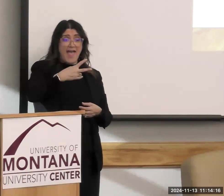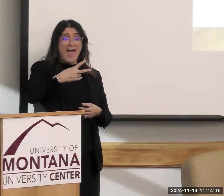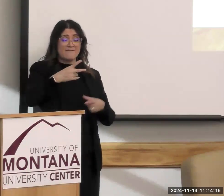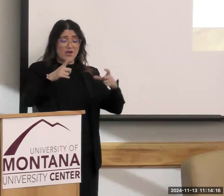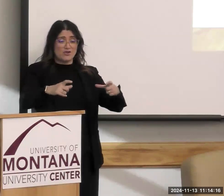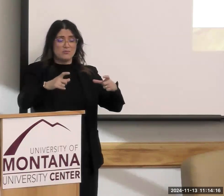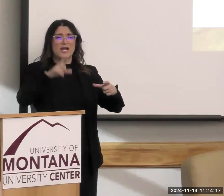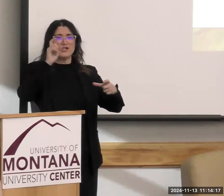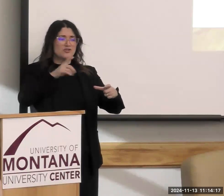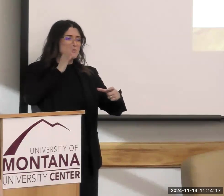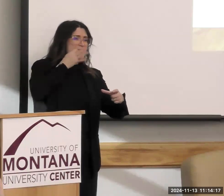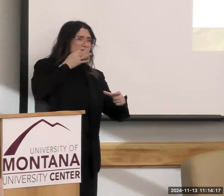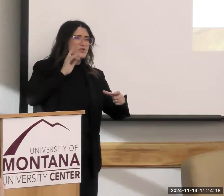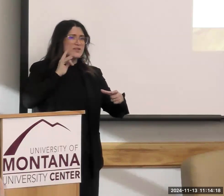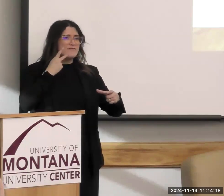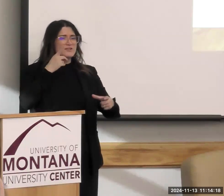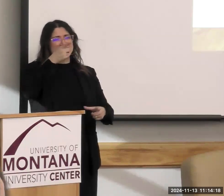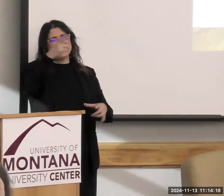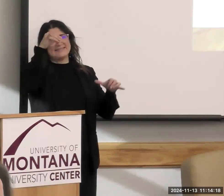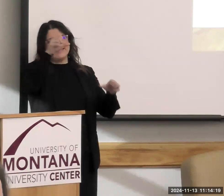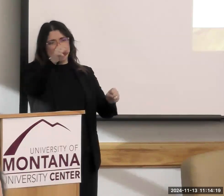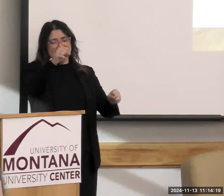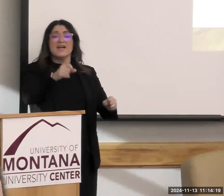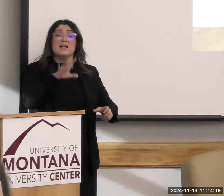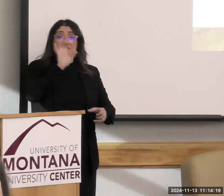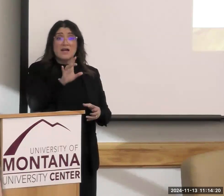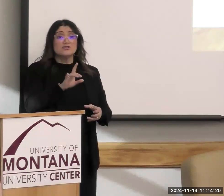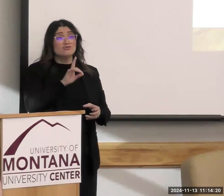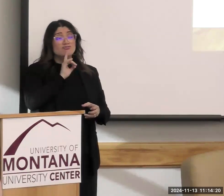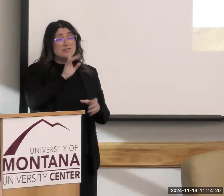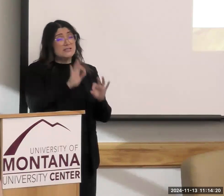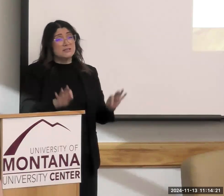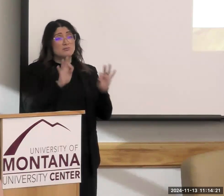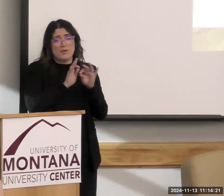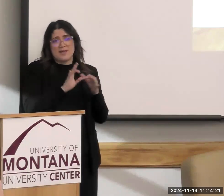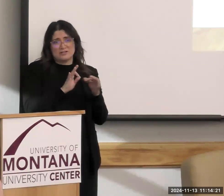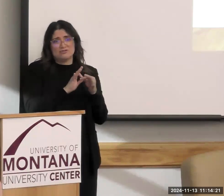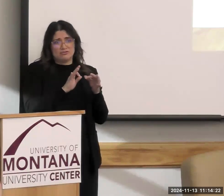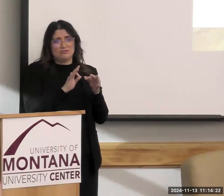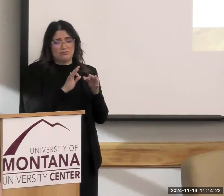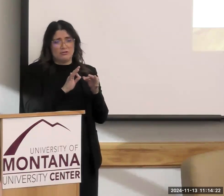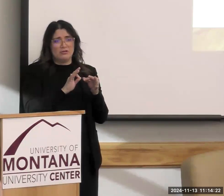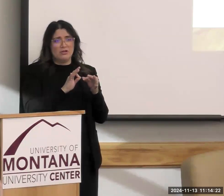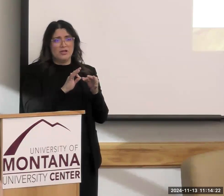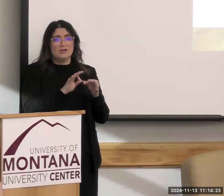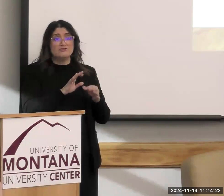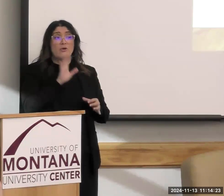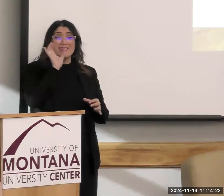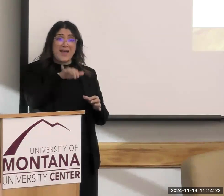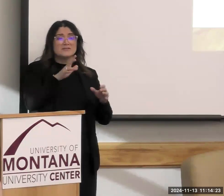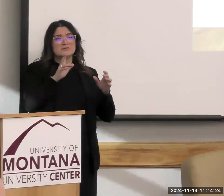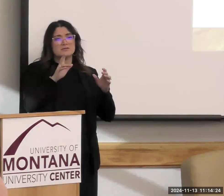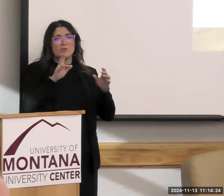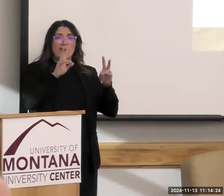Absolutely. That is such a significant message. And that's where the issue of not just